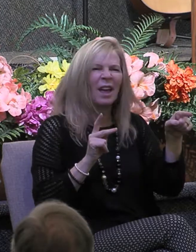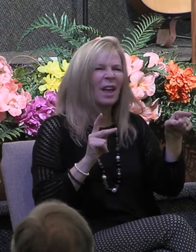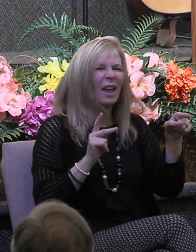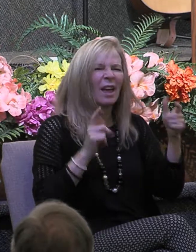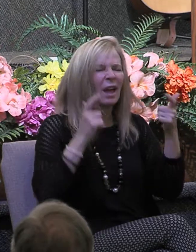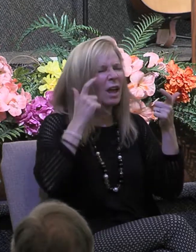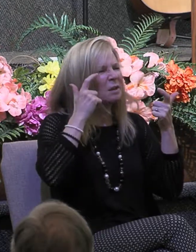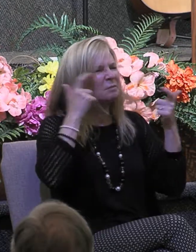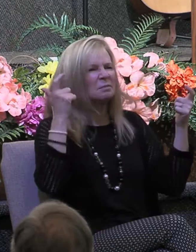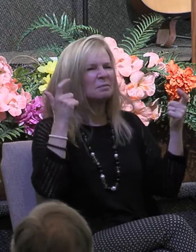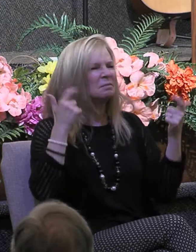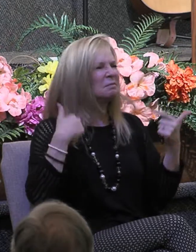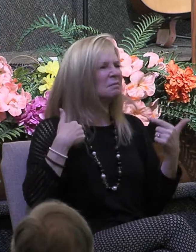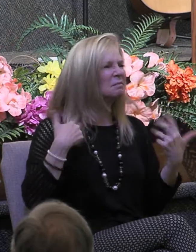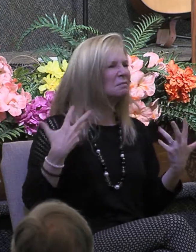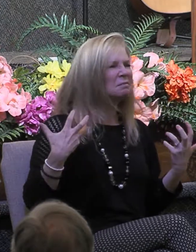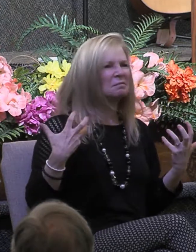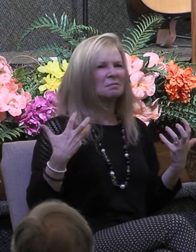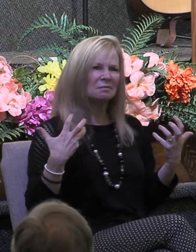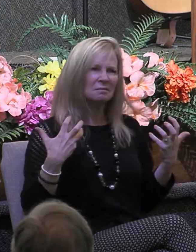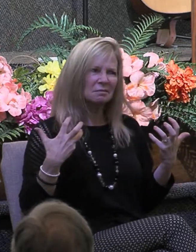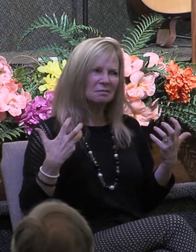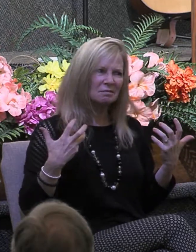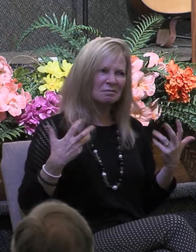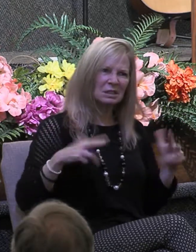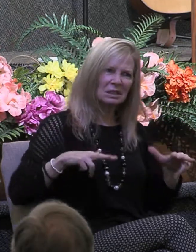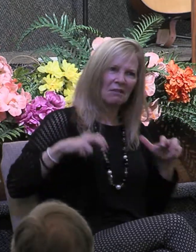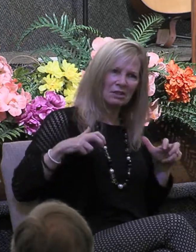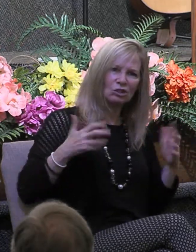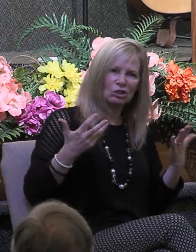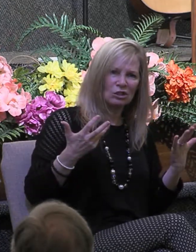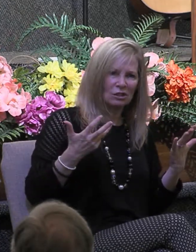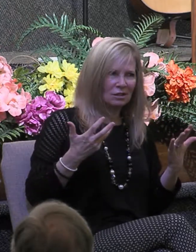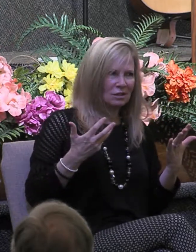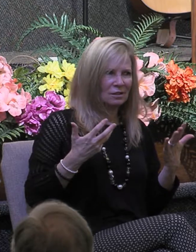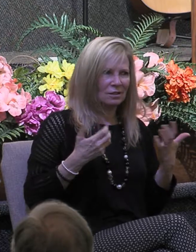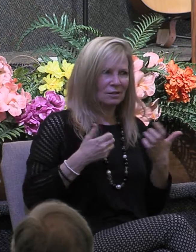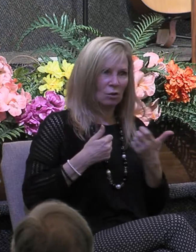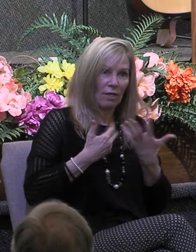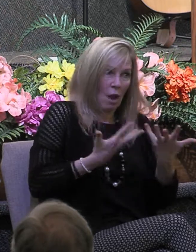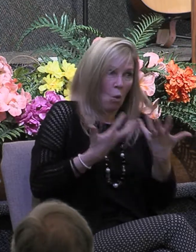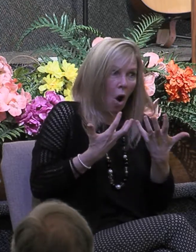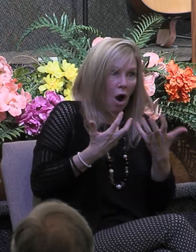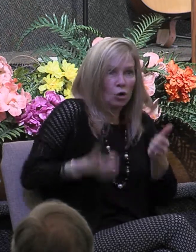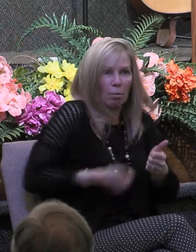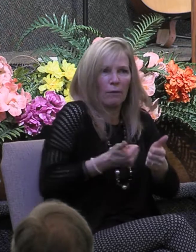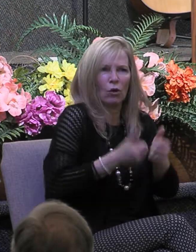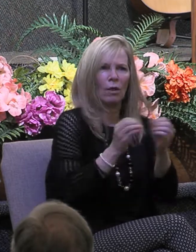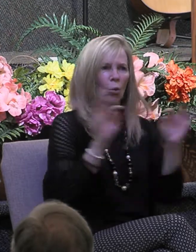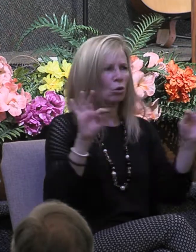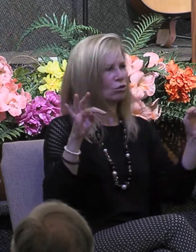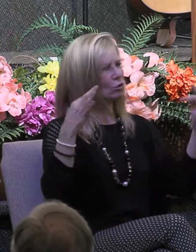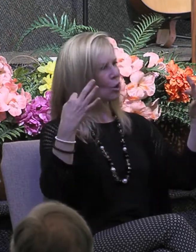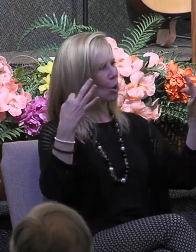egotistic selfishness kicked in, caused them to pursue the more showy, public, dramatic,